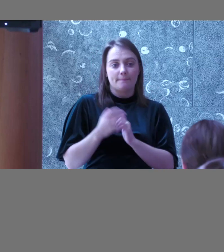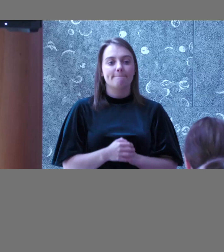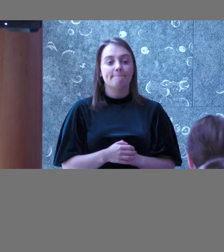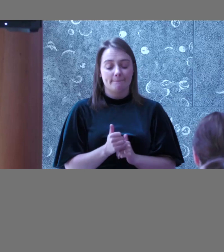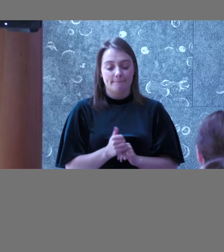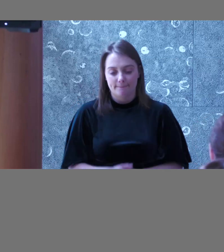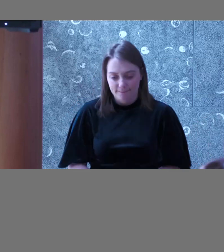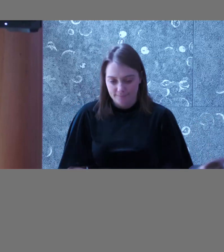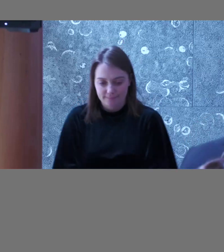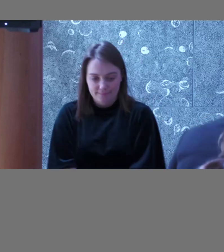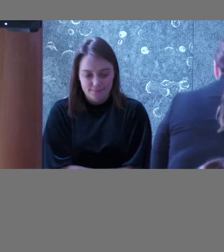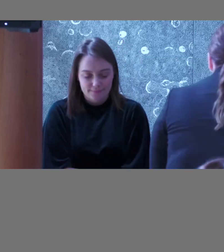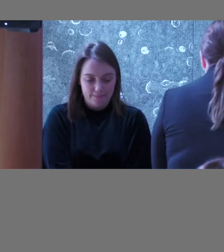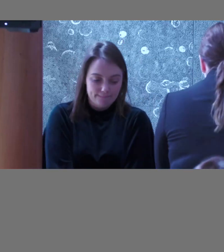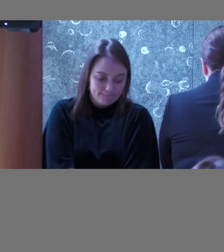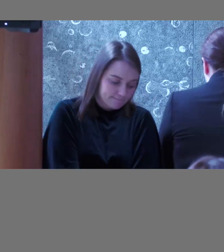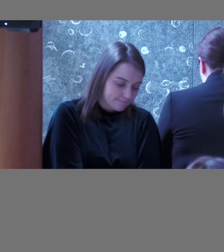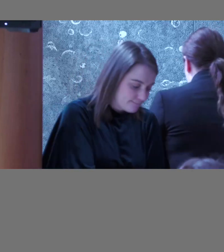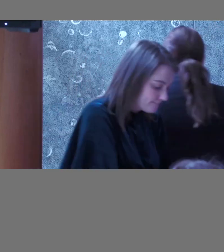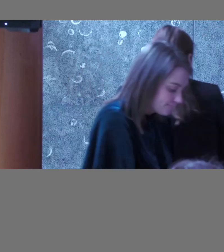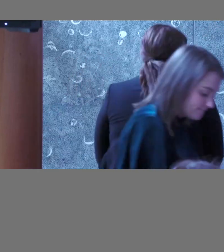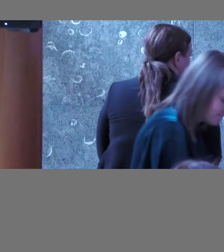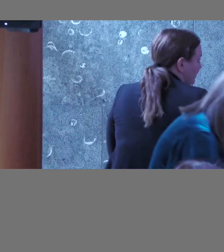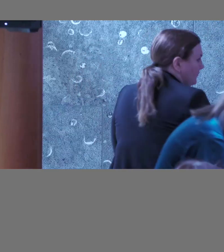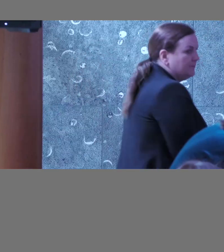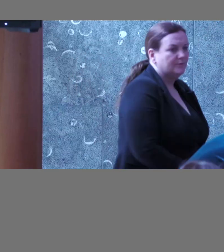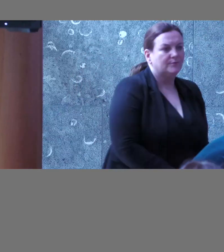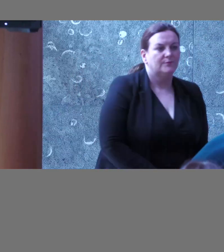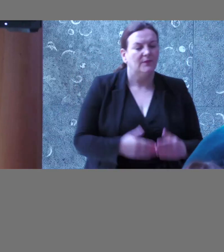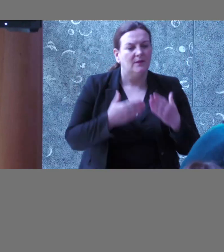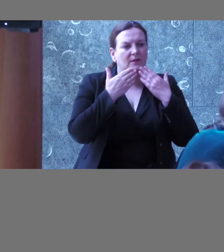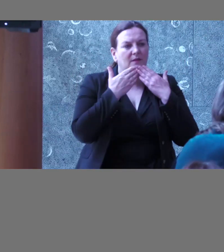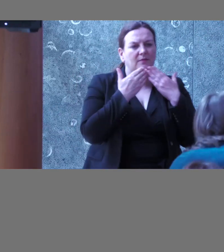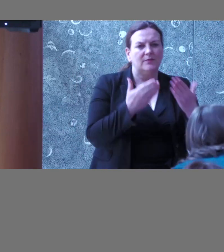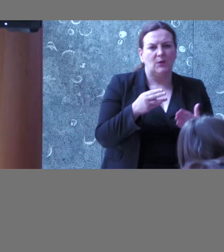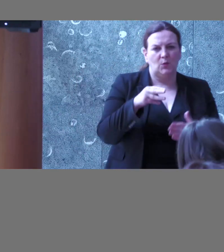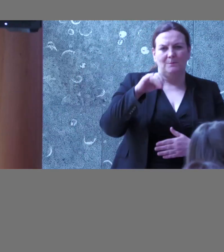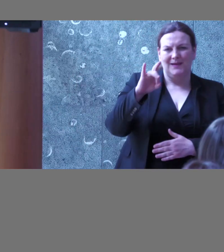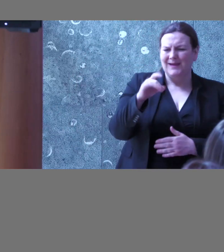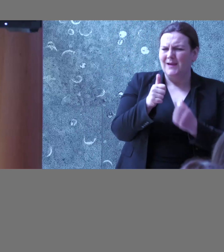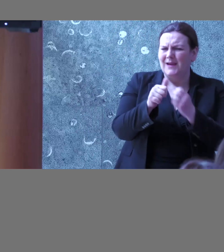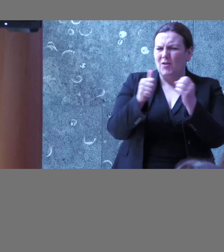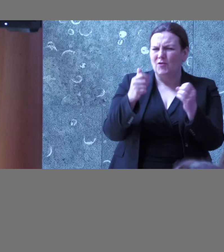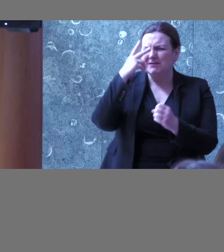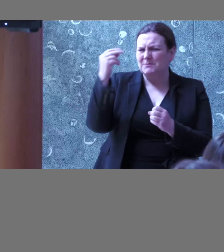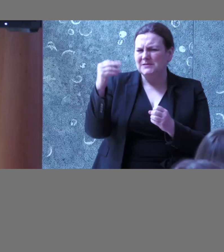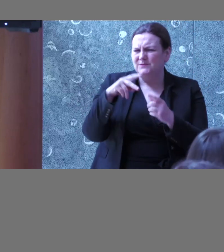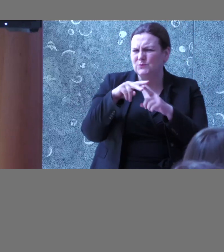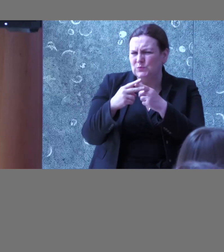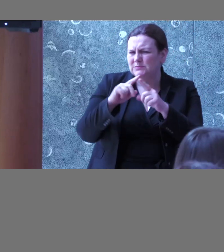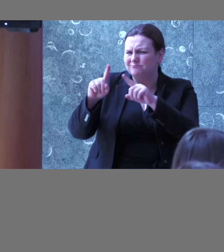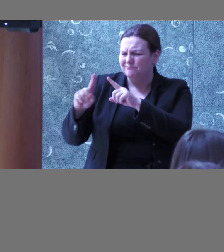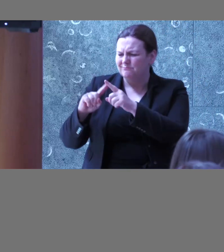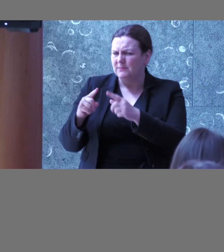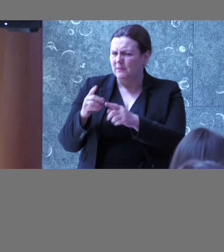Thank you very much, Mick. Any other examples of the tools that you've been using that you found particularly helpful